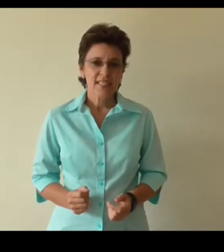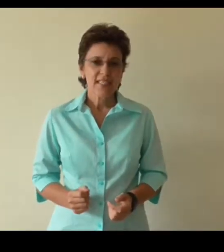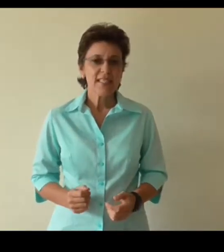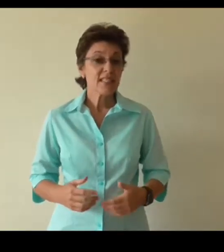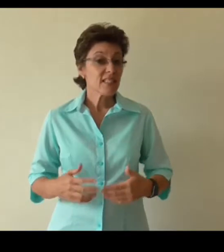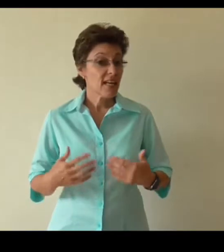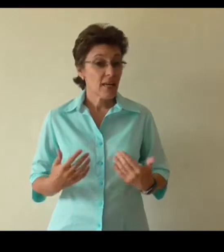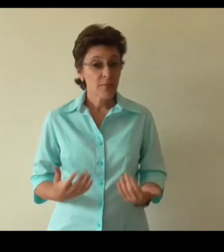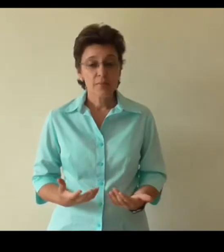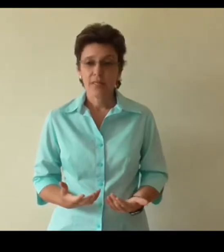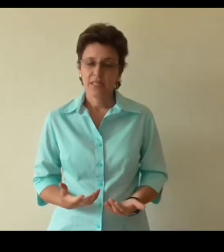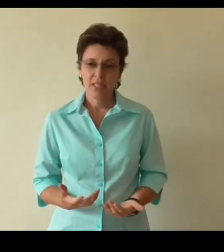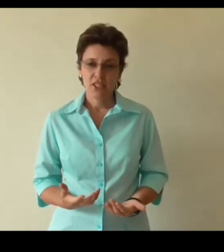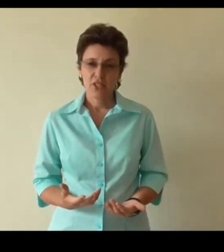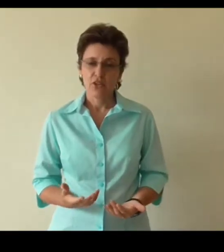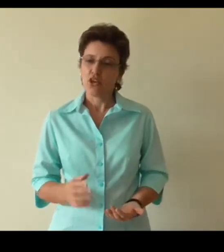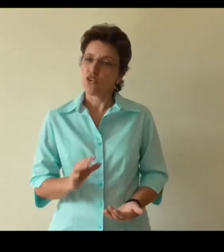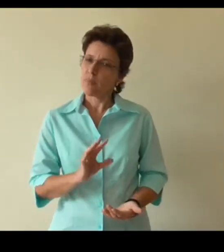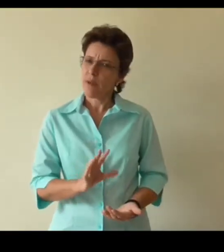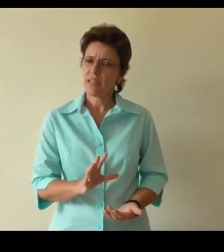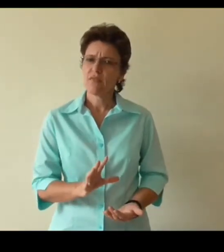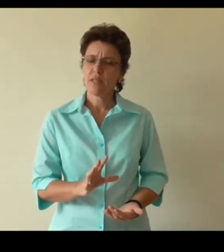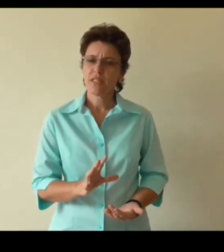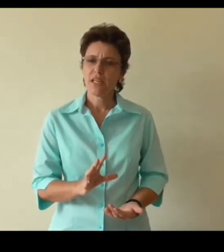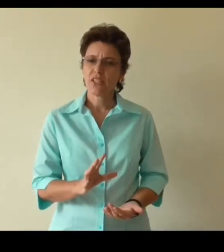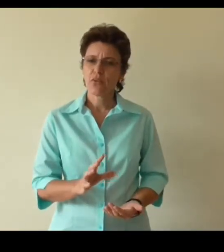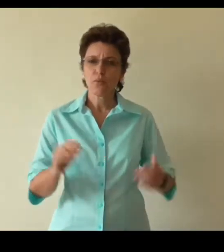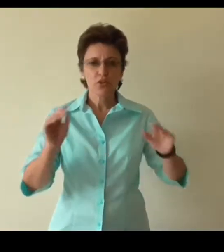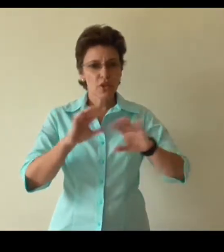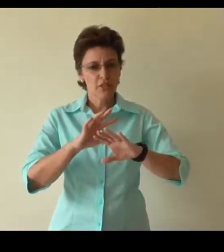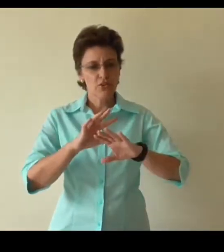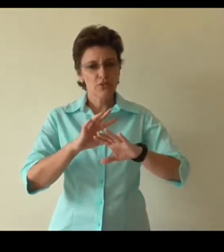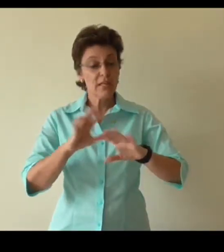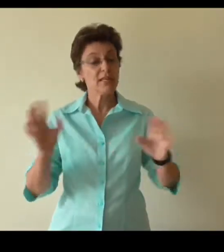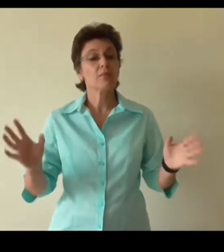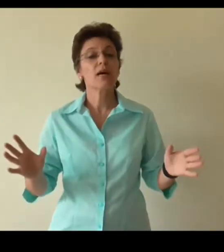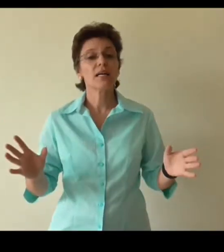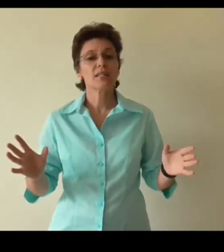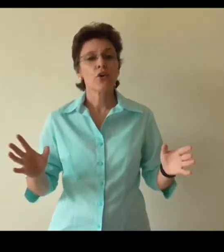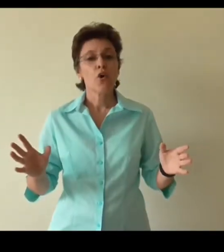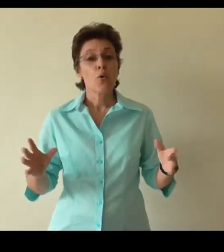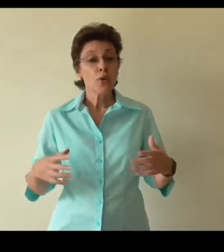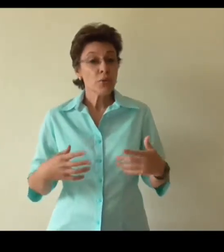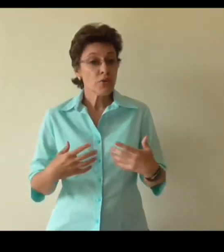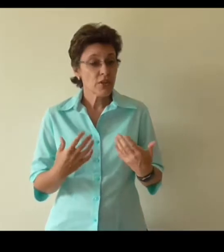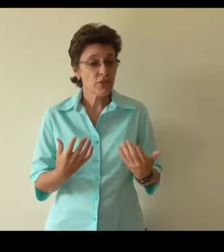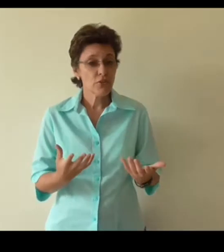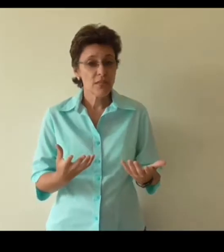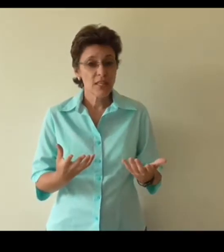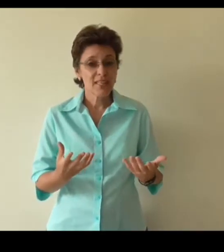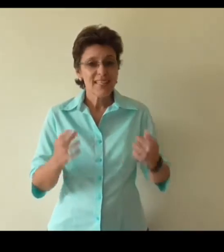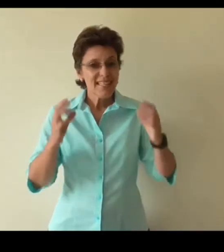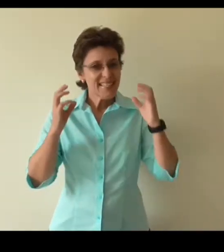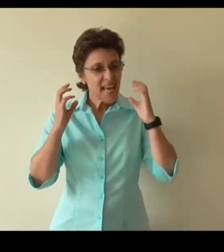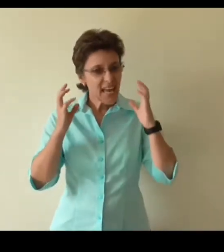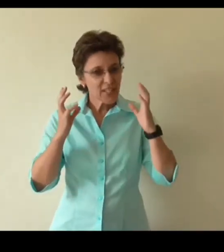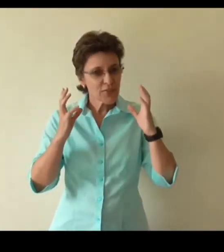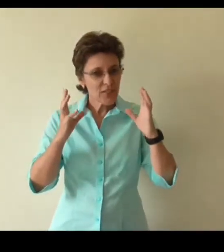it's a dynamic meditation not a passive meditation where we're trying to clear the mind. What we're trying to do here is actively